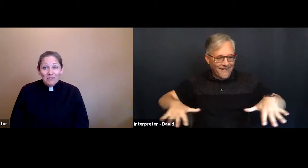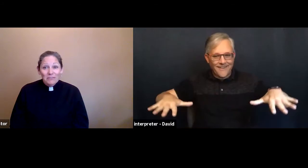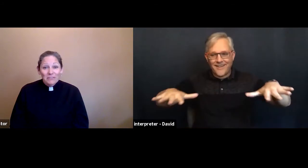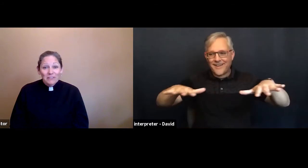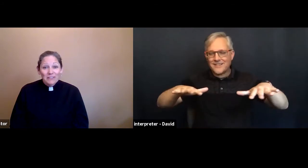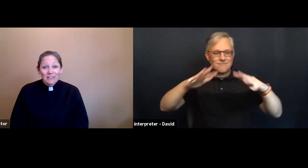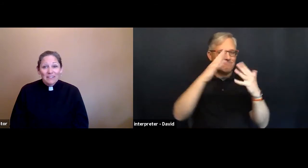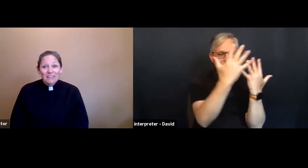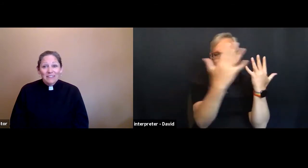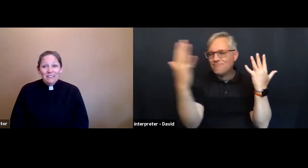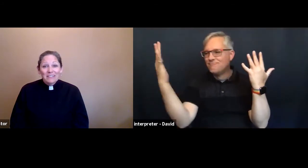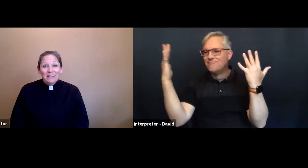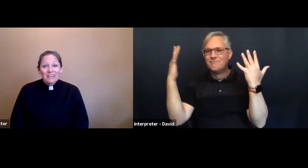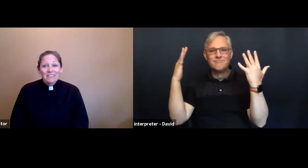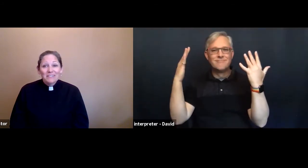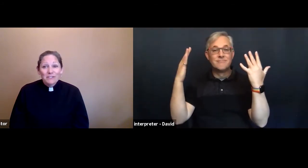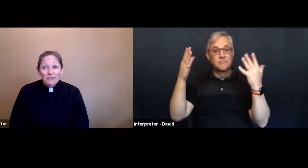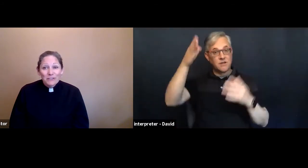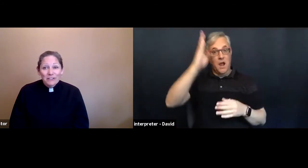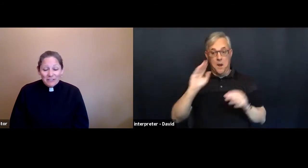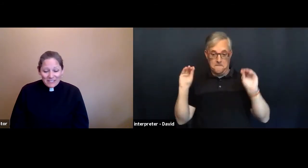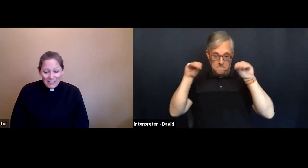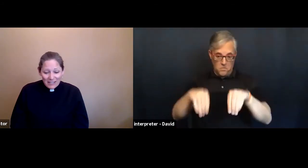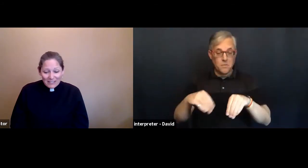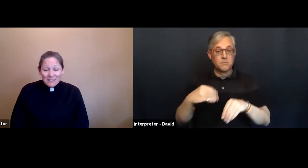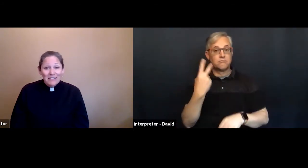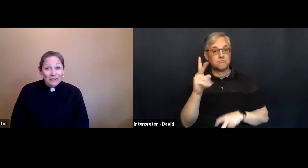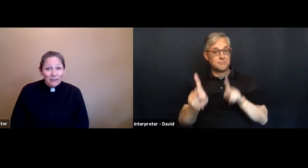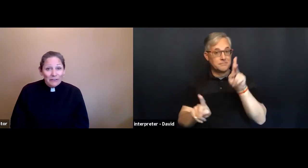and to serve and tend to the earth.